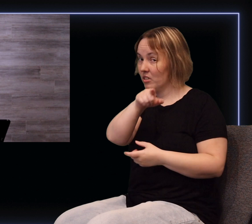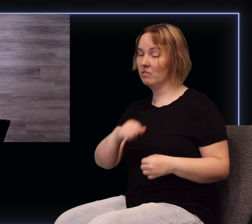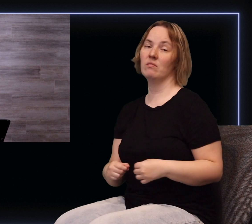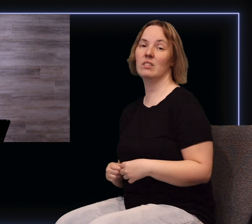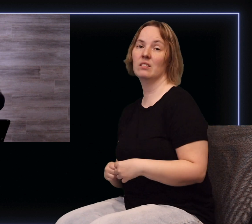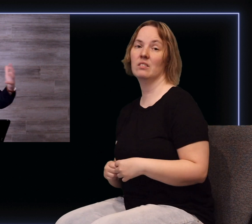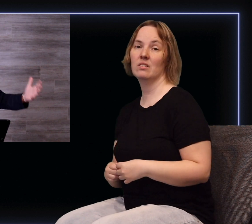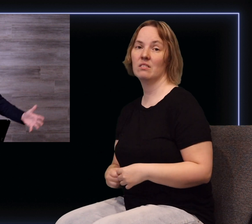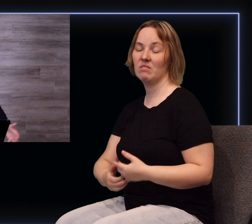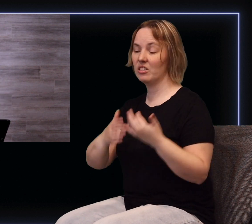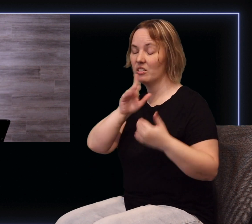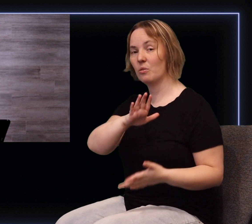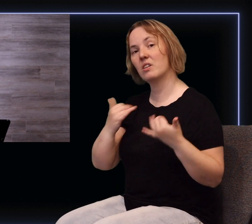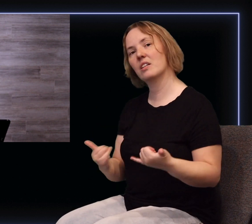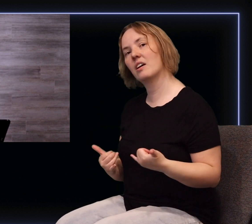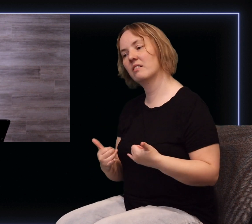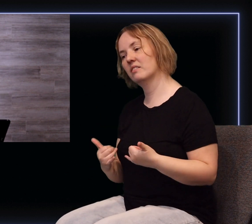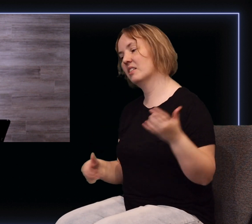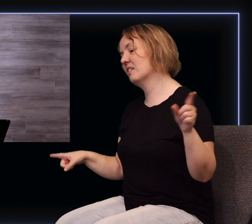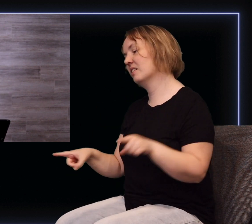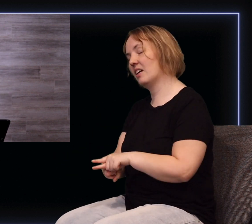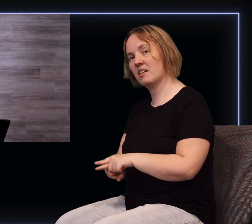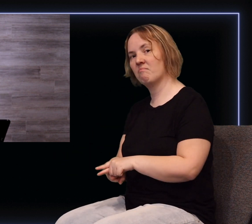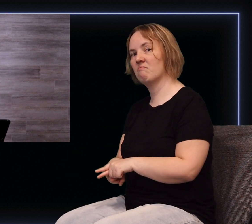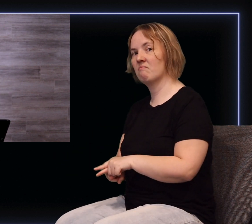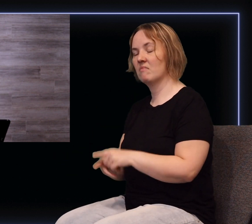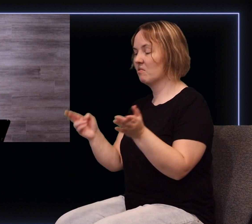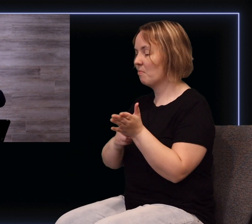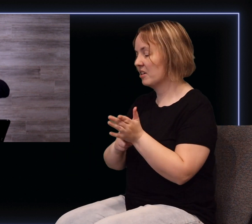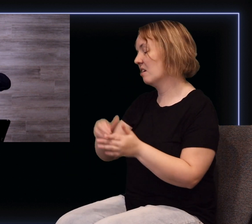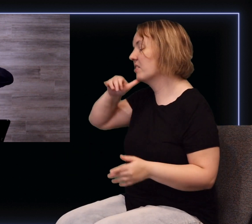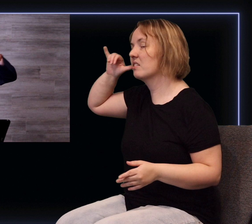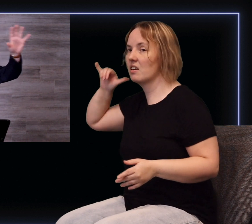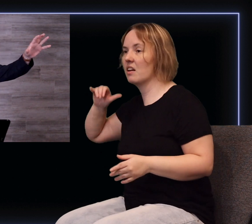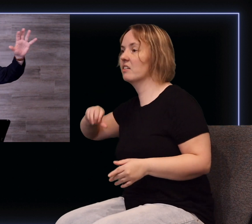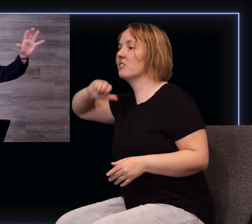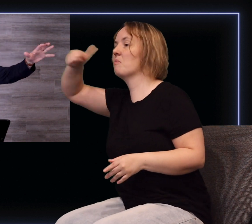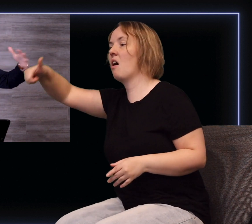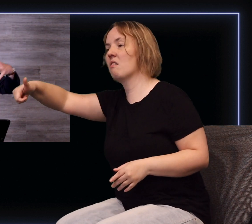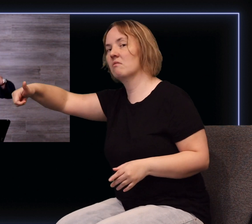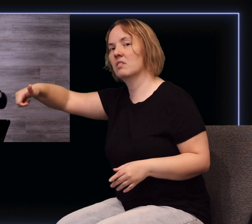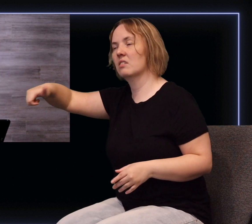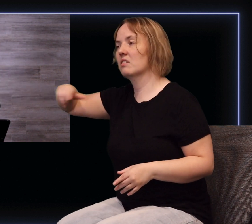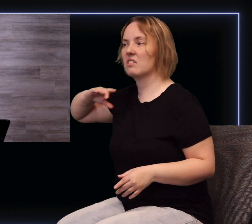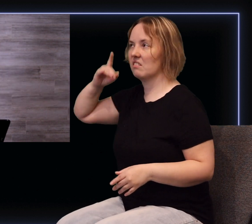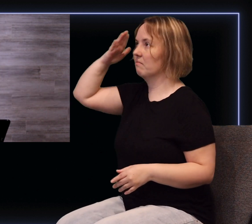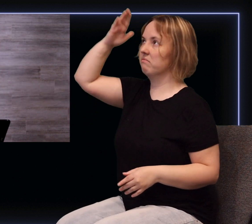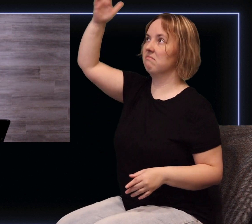is just a reenactment of yesterday or your tomorrow is just some distant thought that never really happens you're